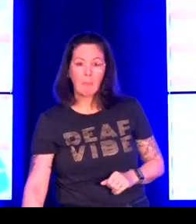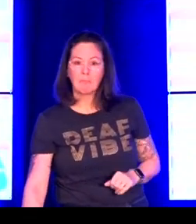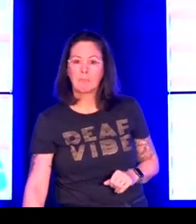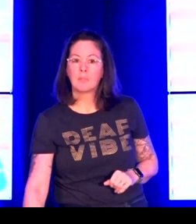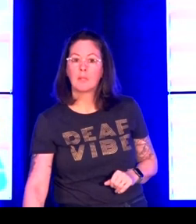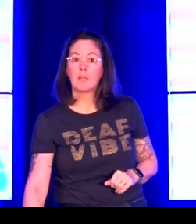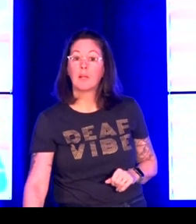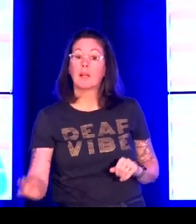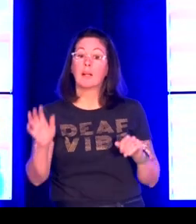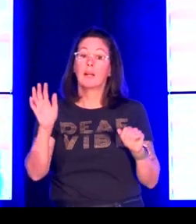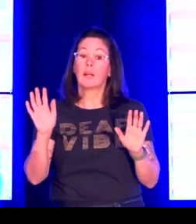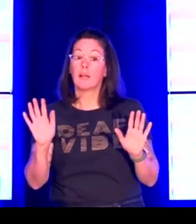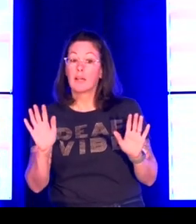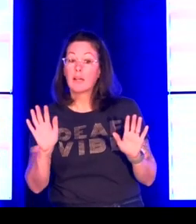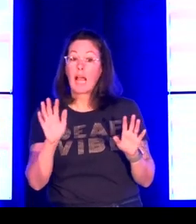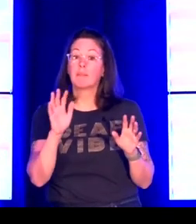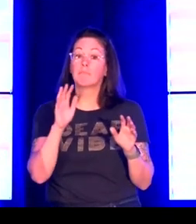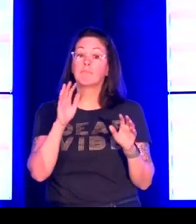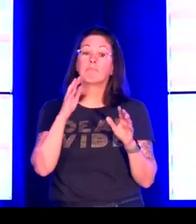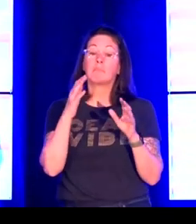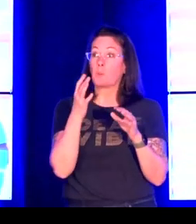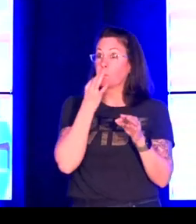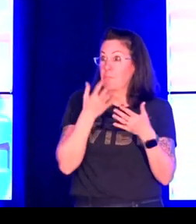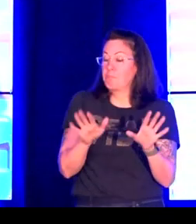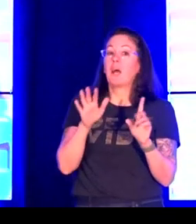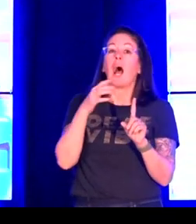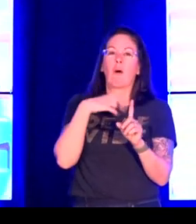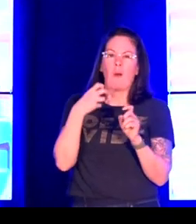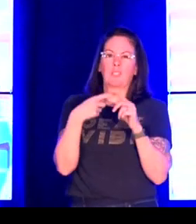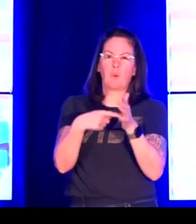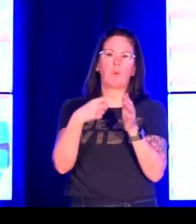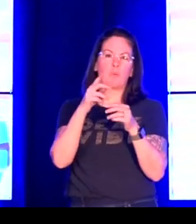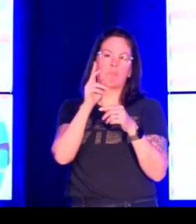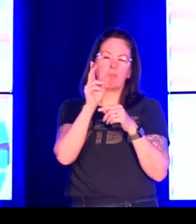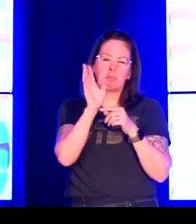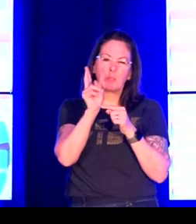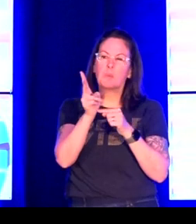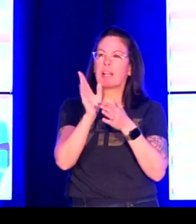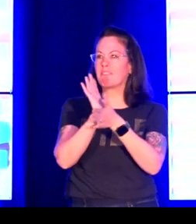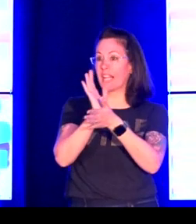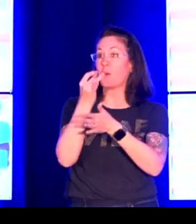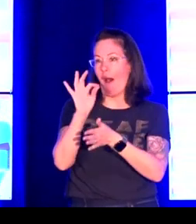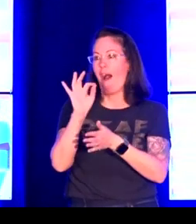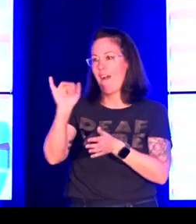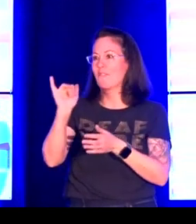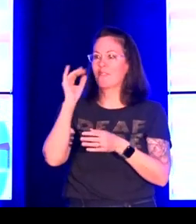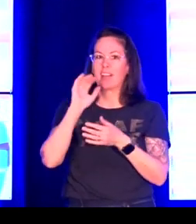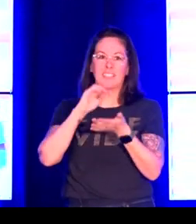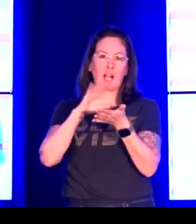slide. In the notes, when you download them, you can see how to access that website.